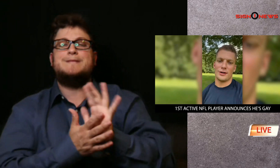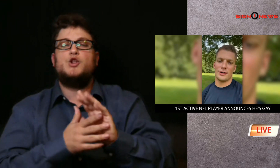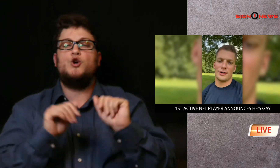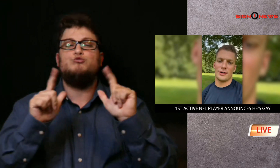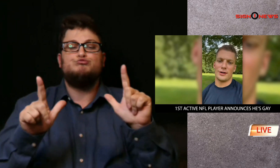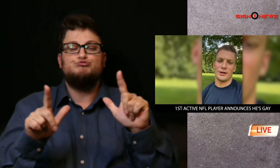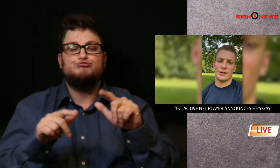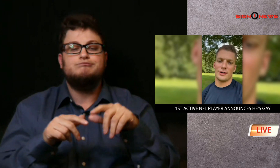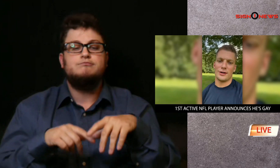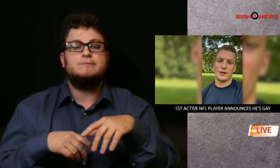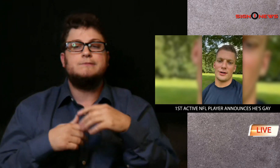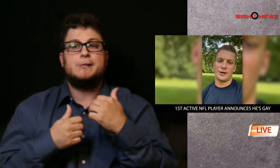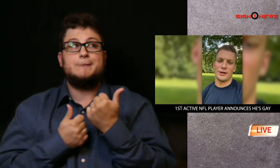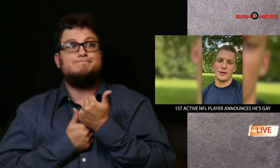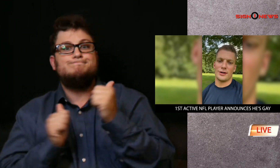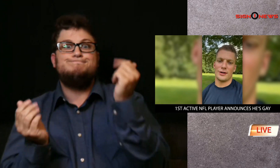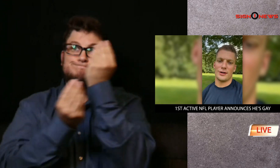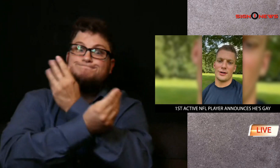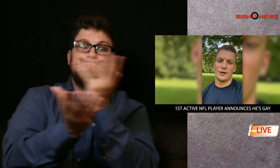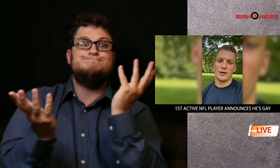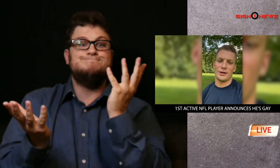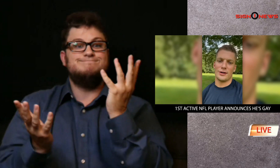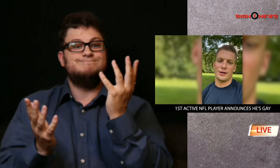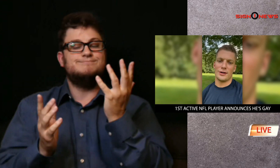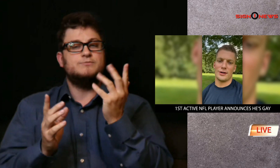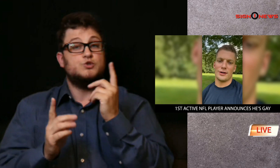He came out on Monday in an Instagram video.